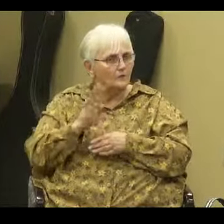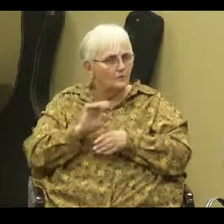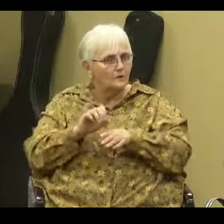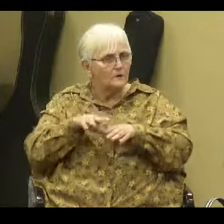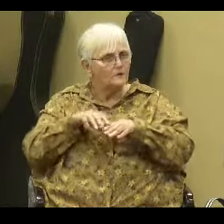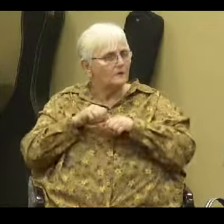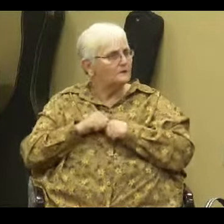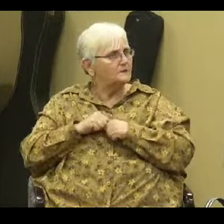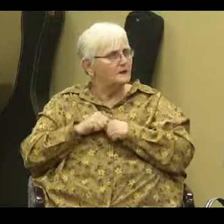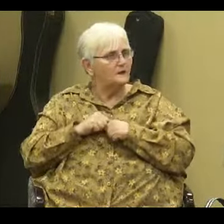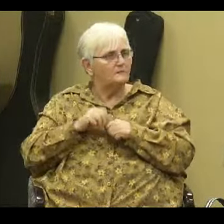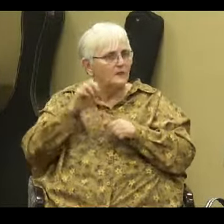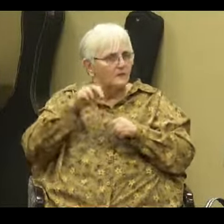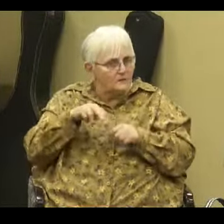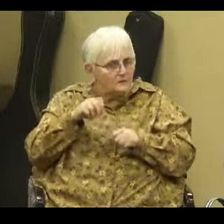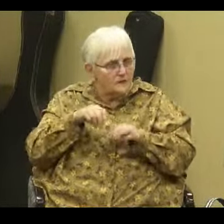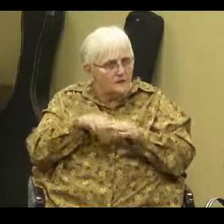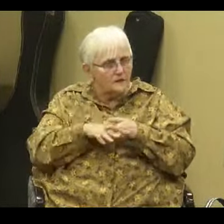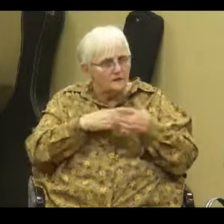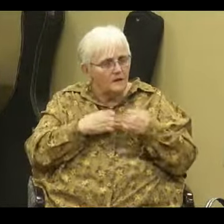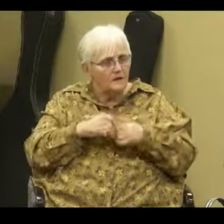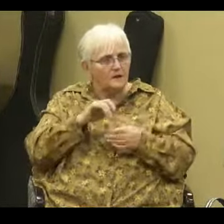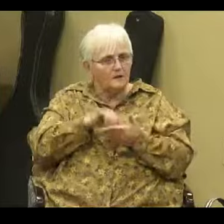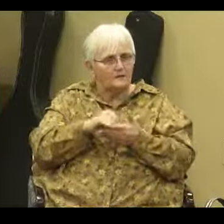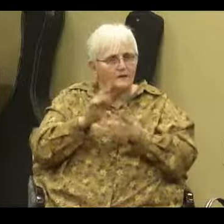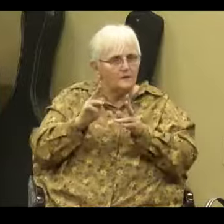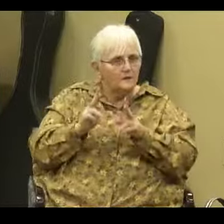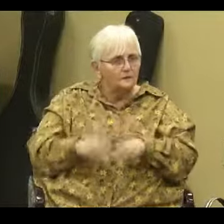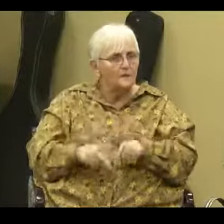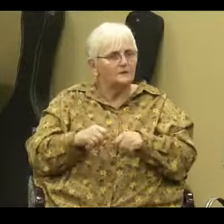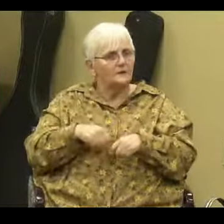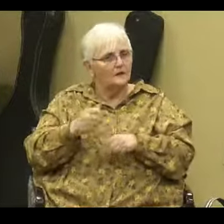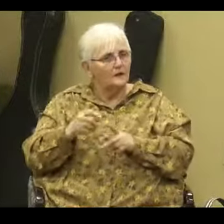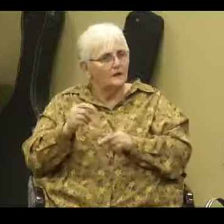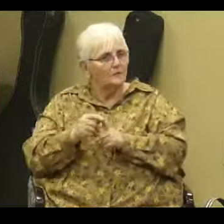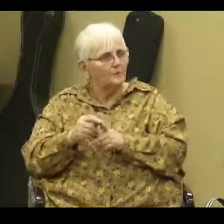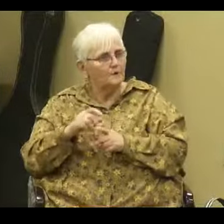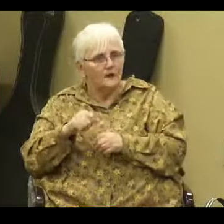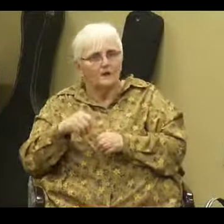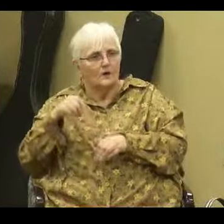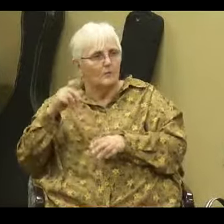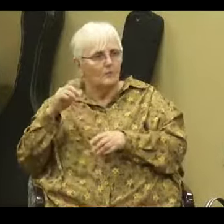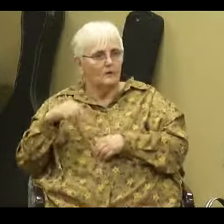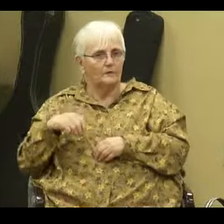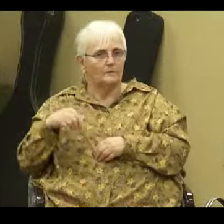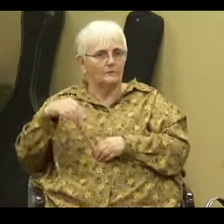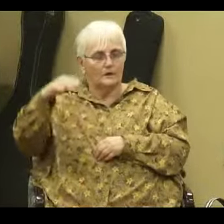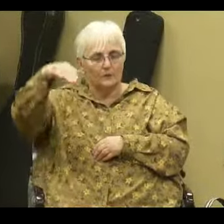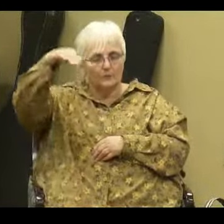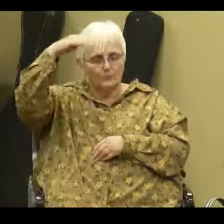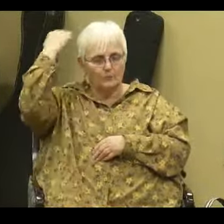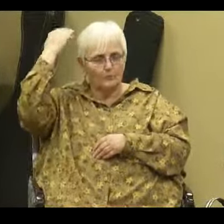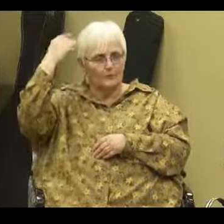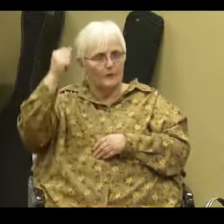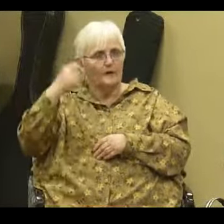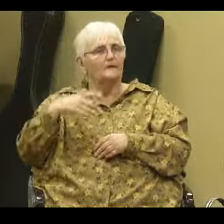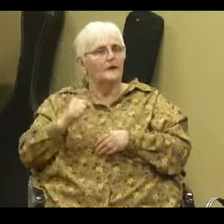there was a seed sown in the heart of that person. In other words, it just didn't go in one ear and out the other. Okay, there was something